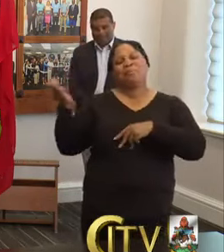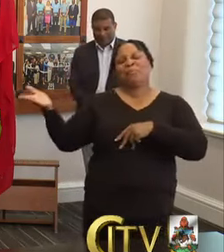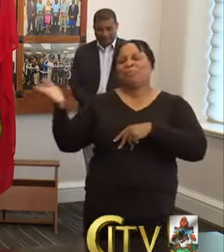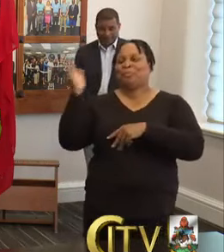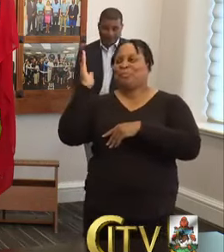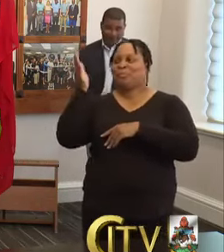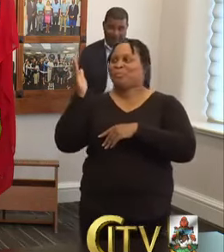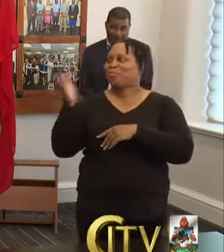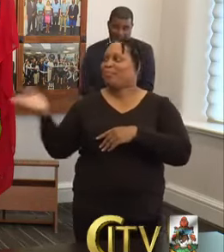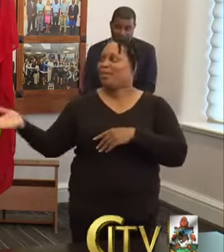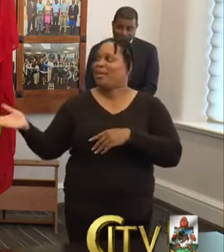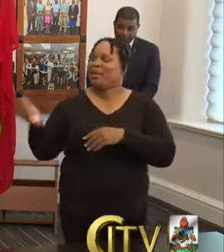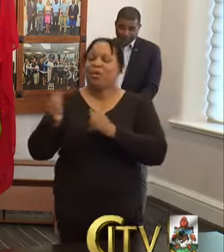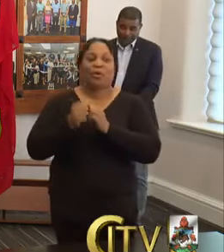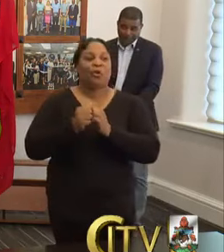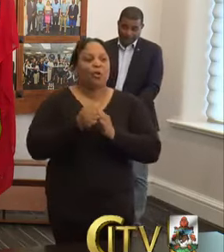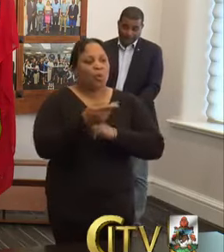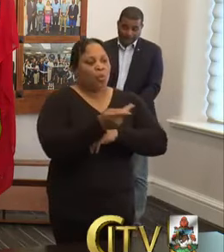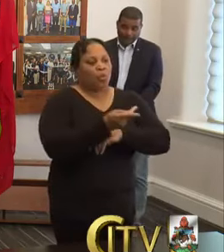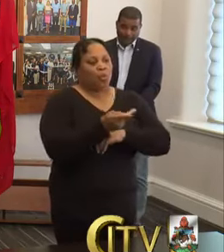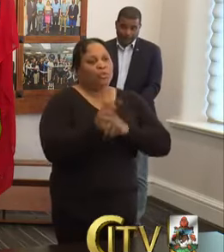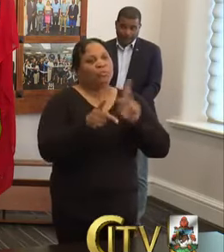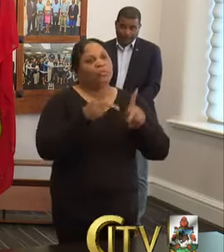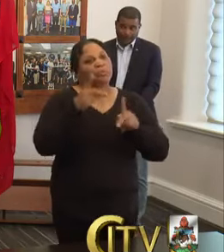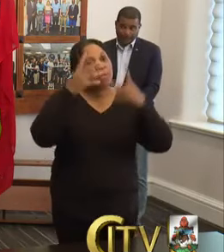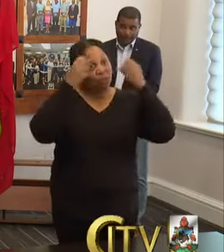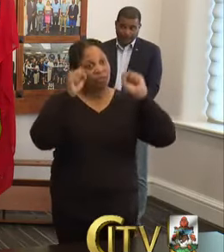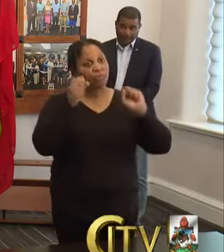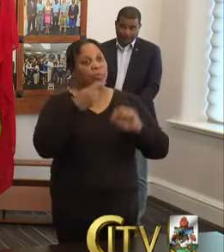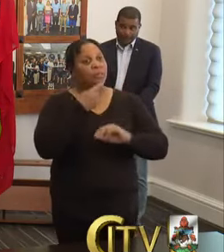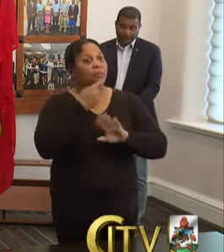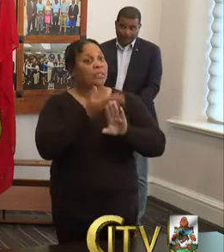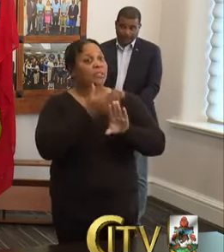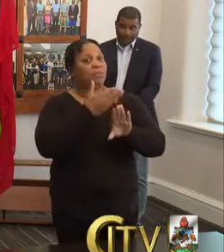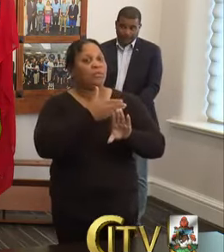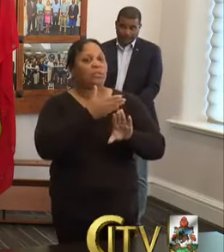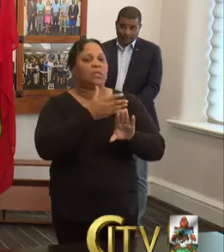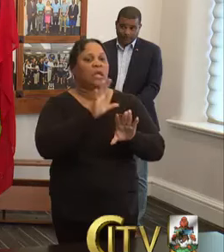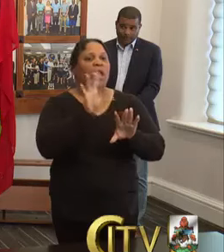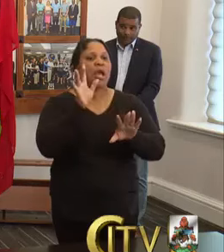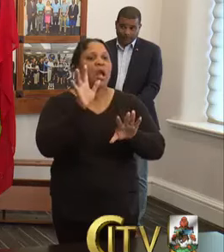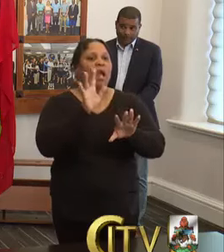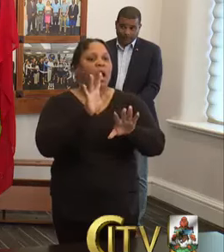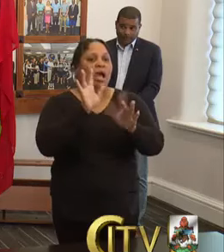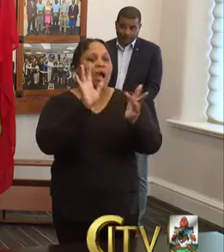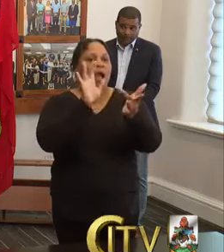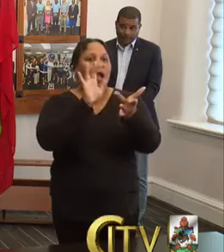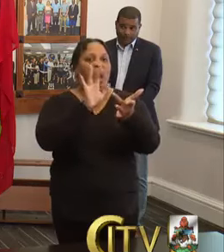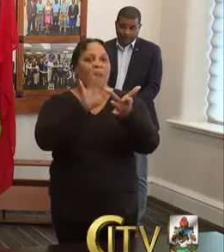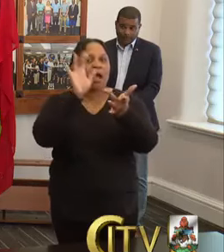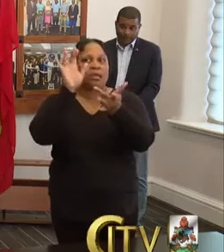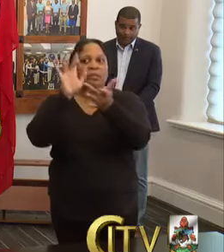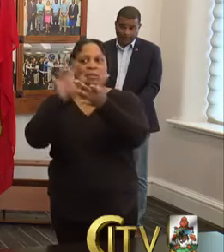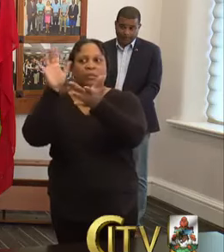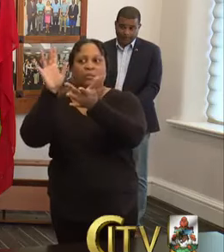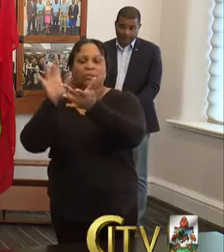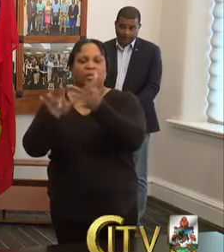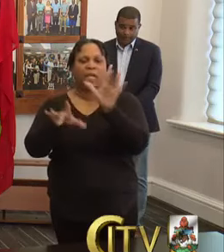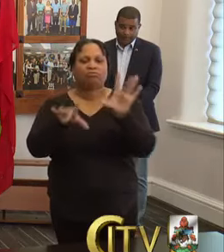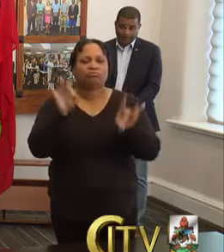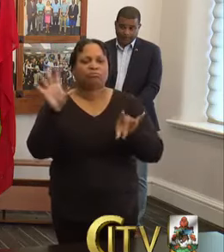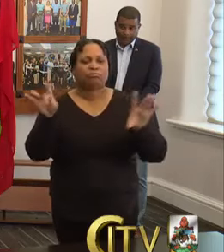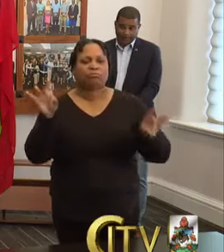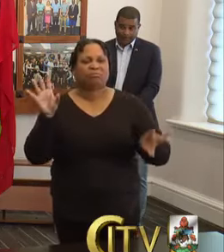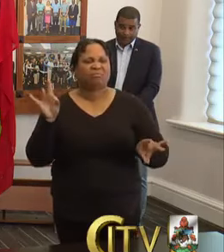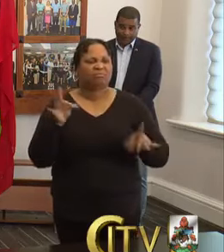With respect to those persons, as the Premier indicated, we are still doing what's called contact tracing. And contract tracing requires